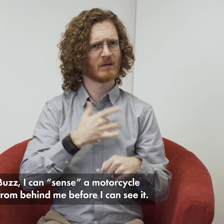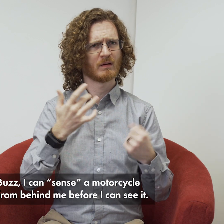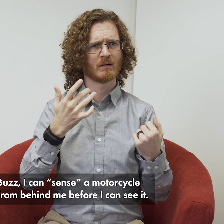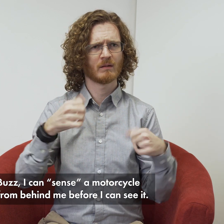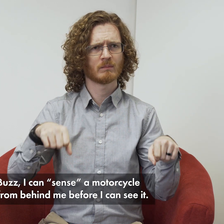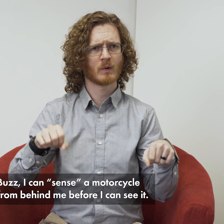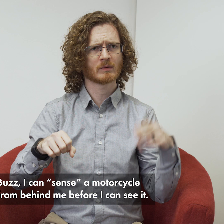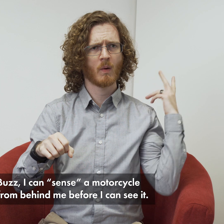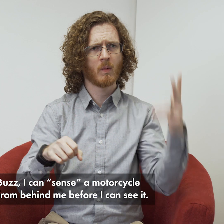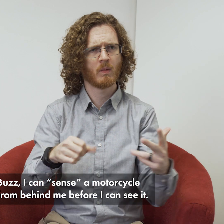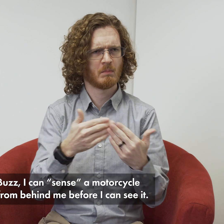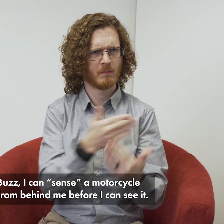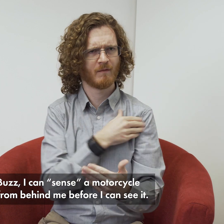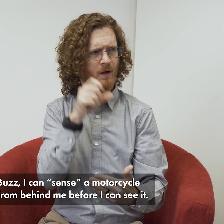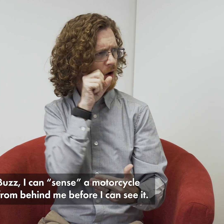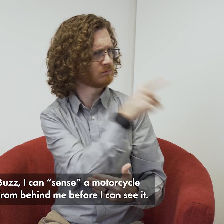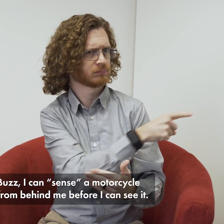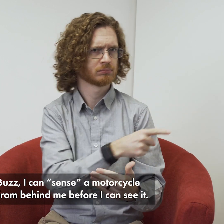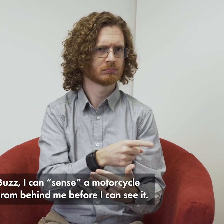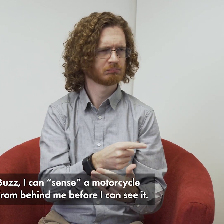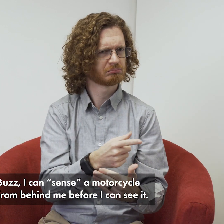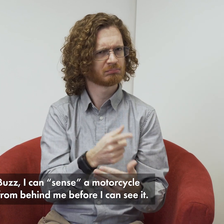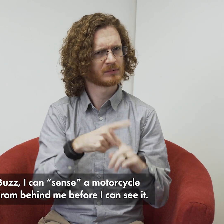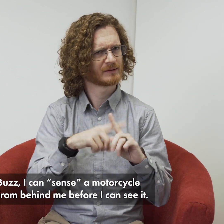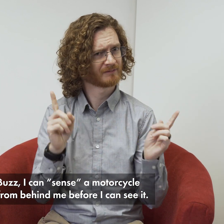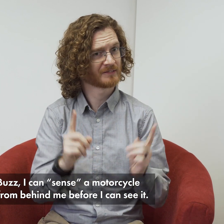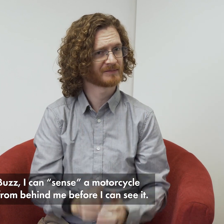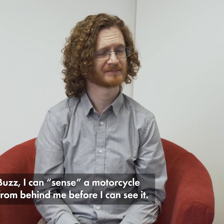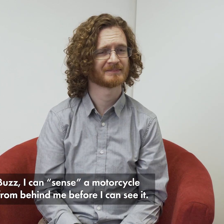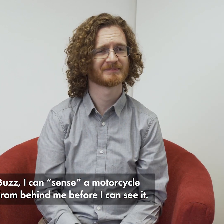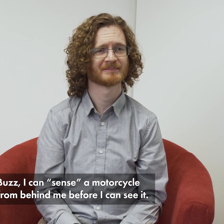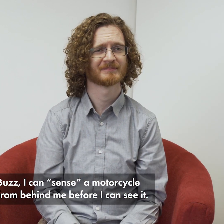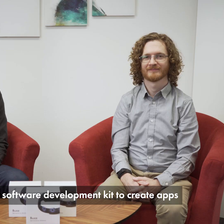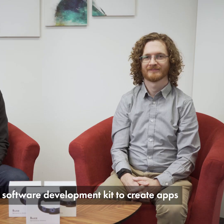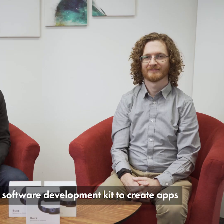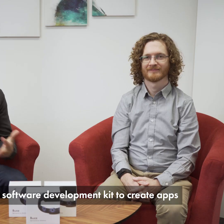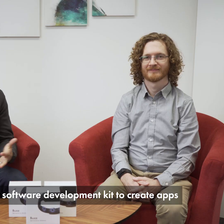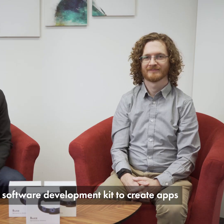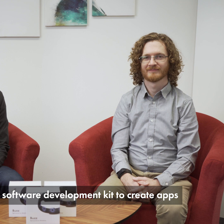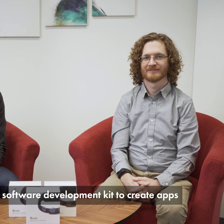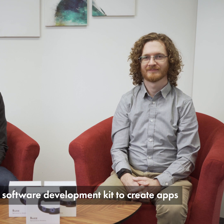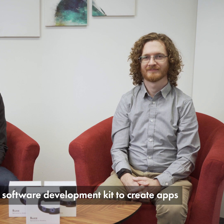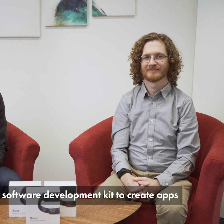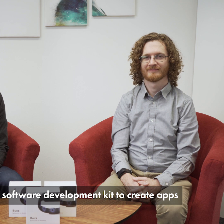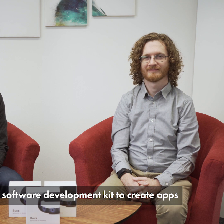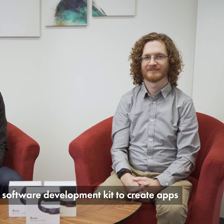With Buzz I can sense a motorcycle coming from behind me before I can see it. Others have used our software development kit to